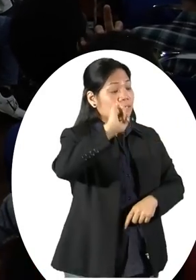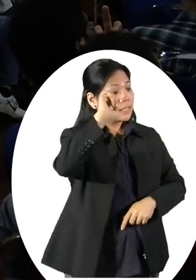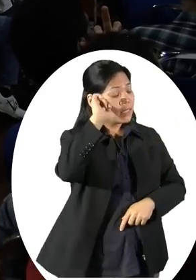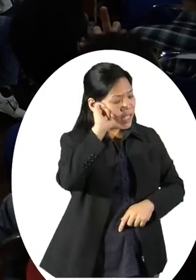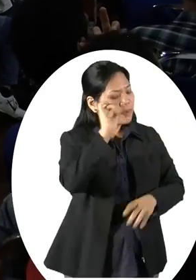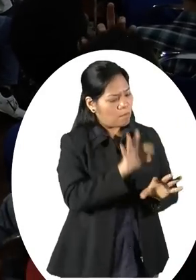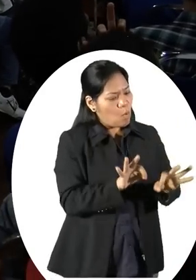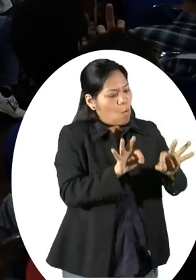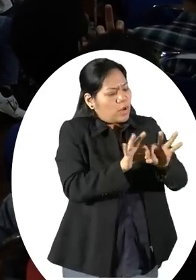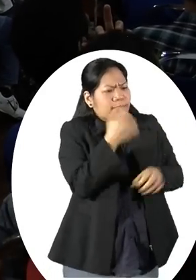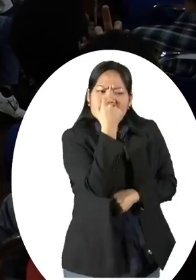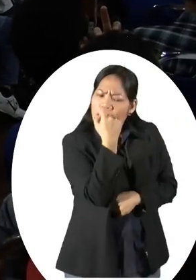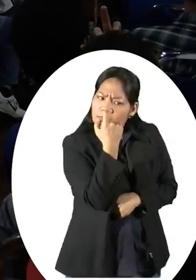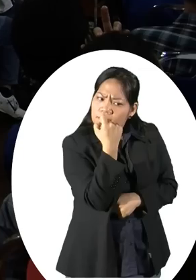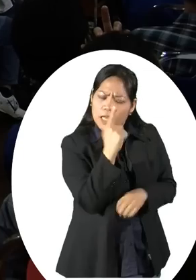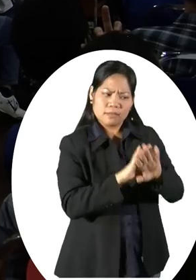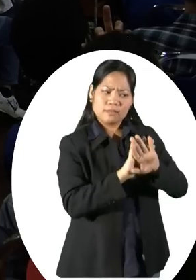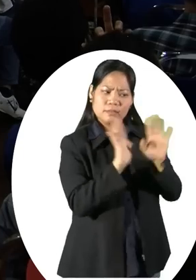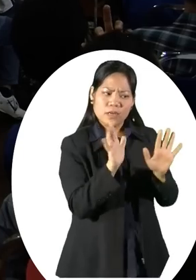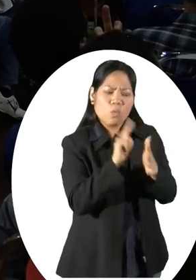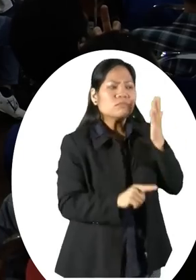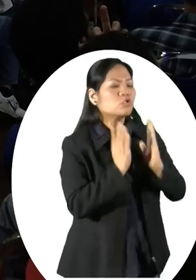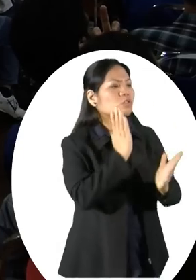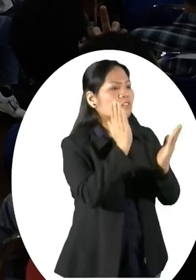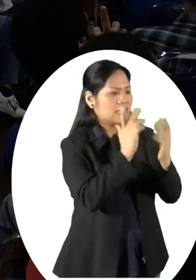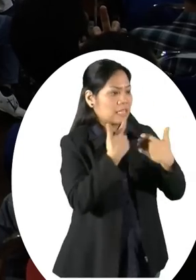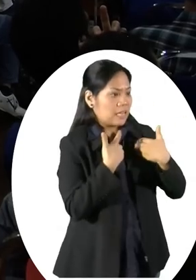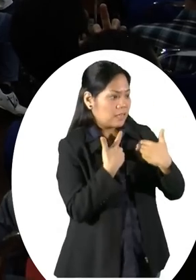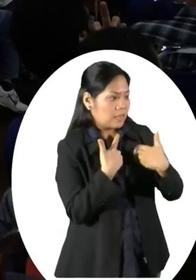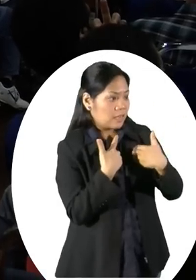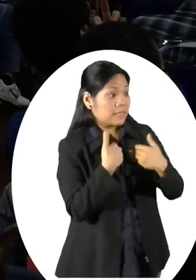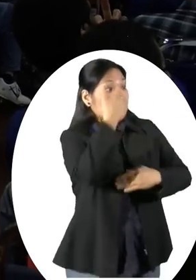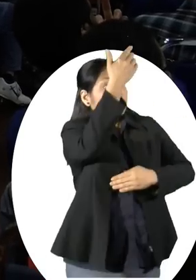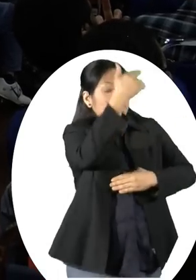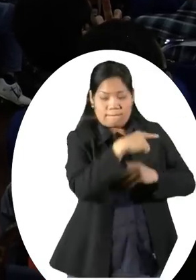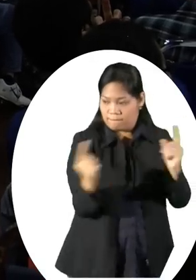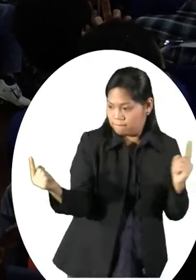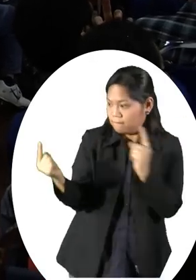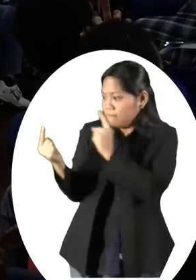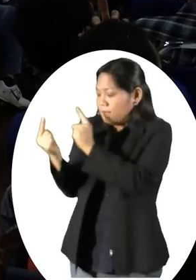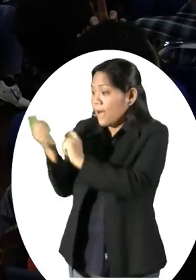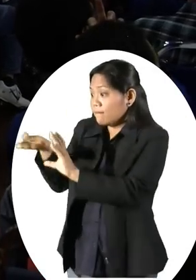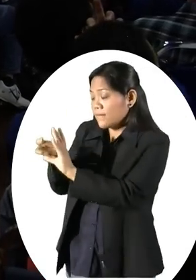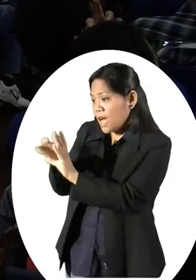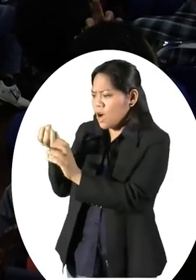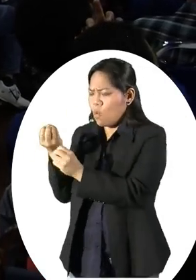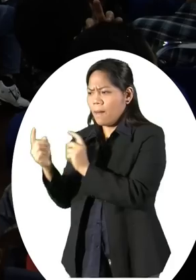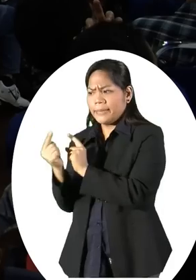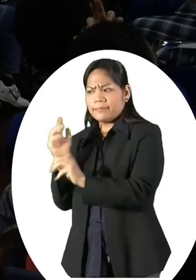really need to understand what are those products out there. So that when they go to the bank or they see an insurance consultant or Unitrust advisor,